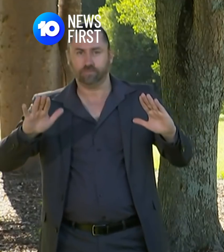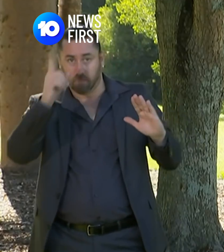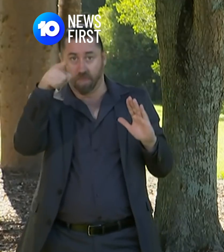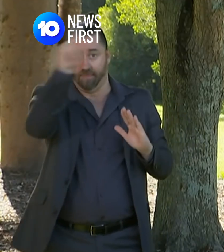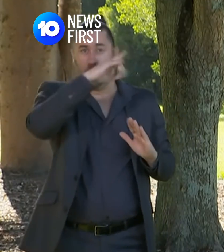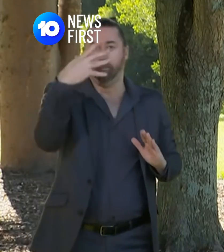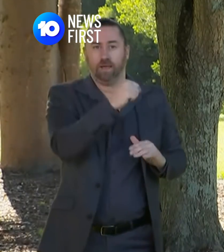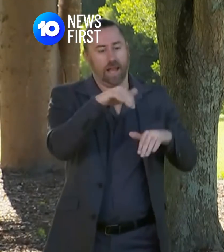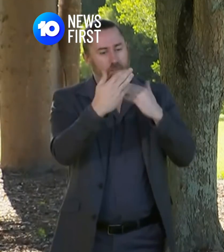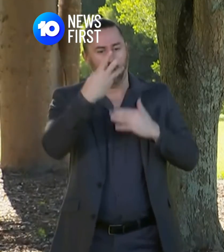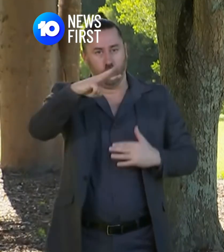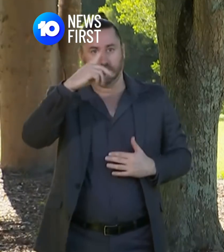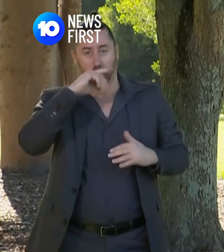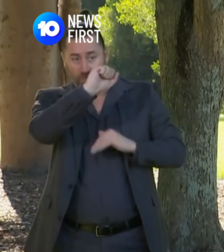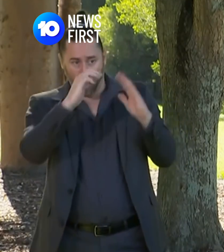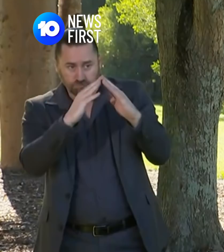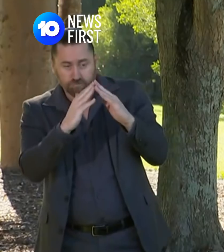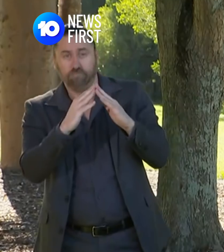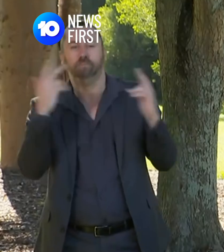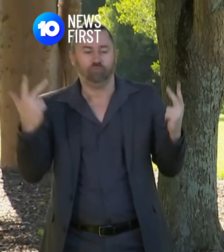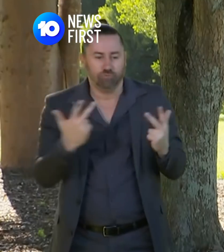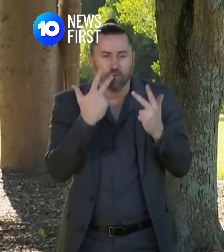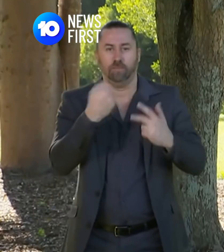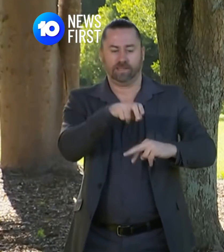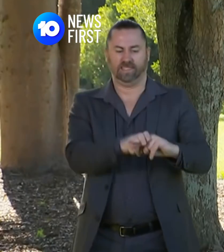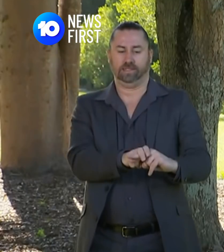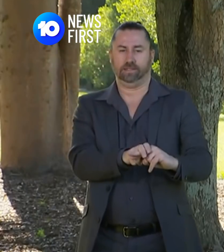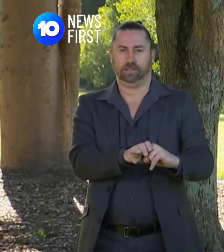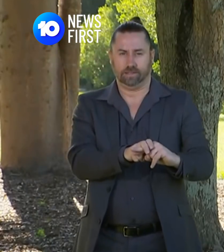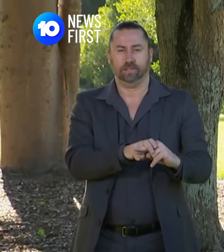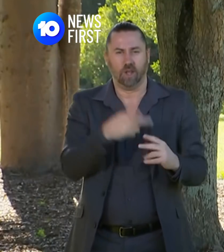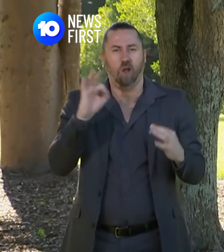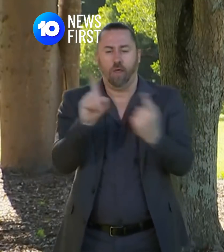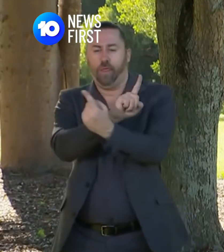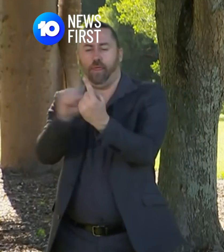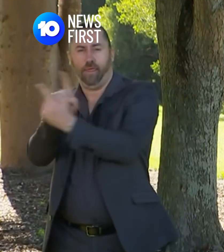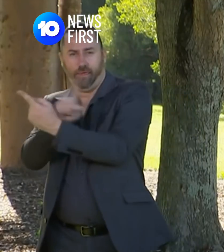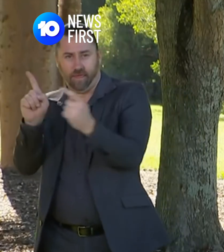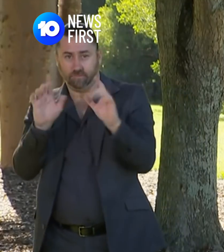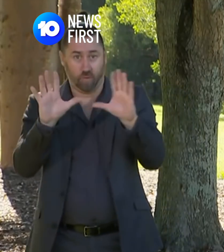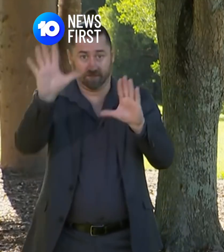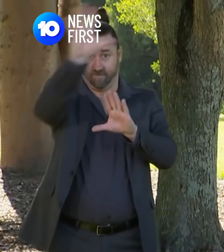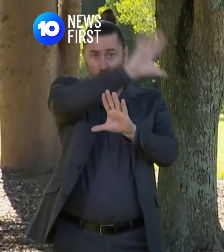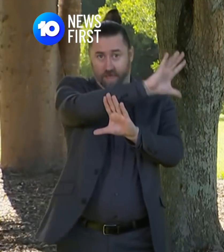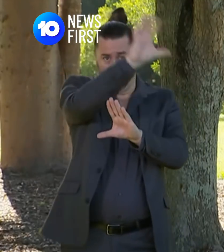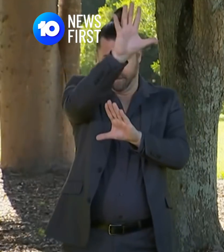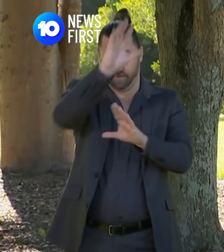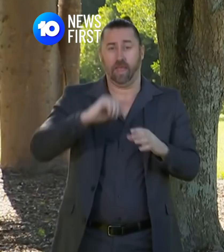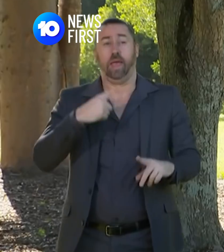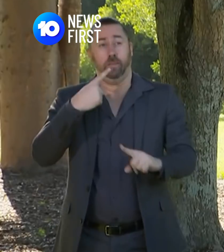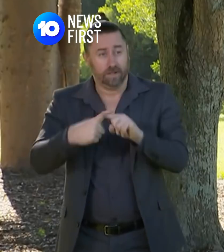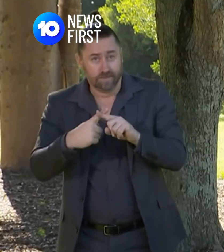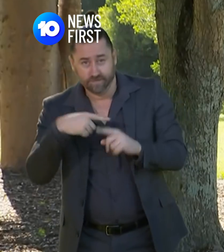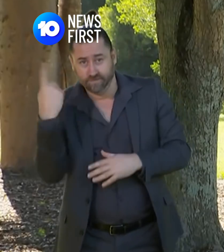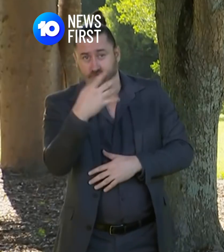must be seated and that's very important because we know that reduces mingling. Then the other requirement is could everyone